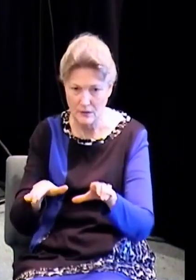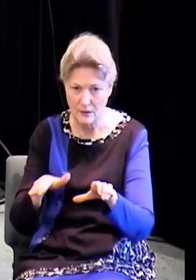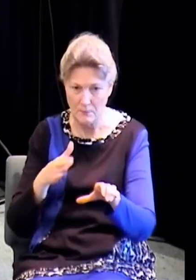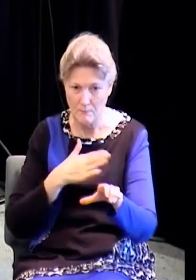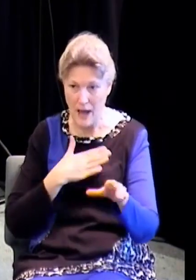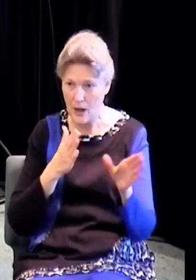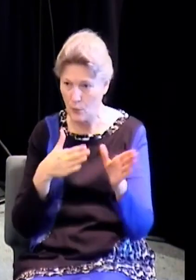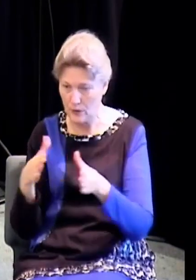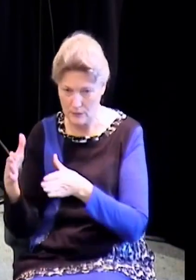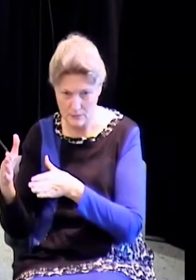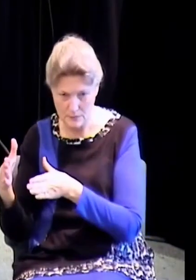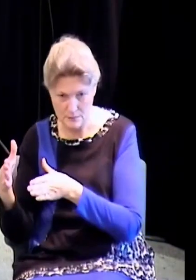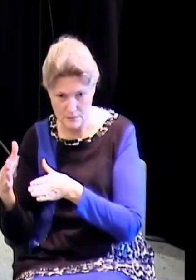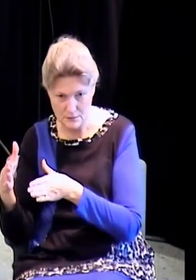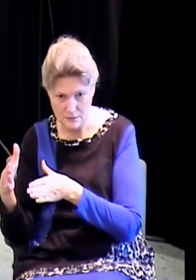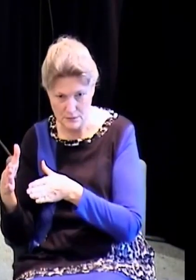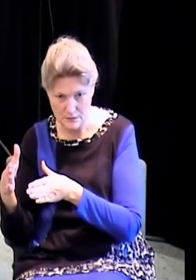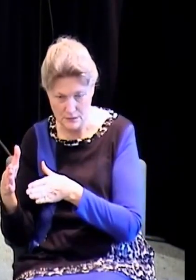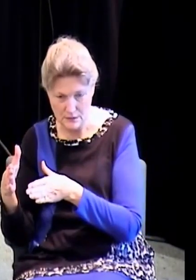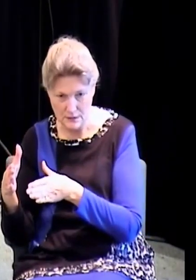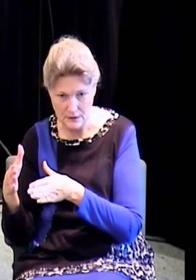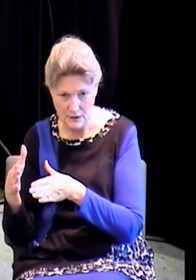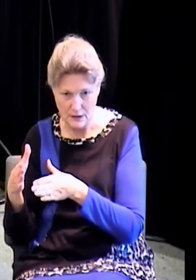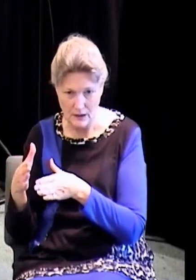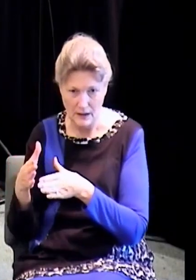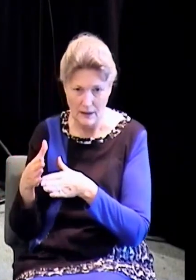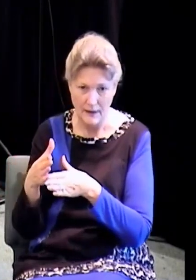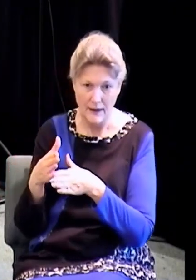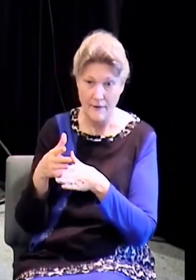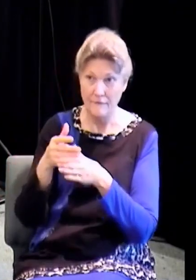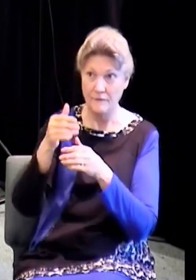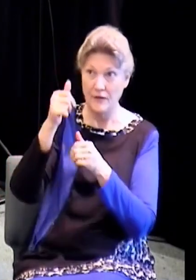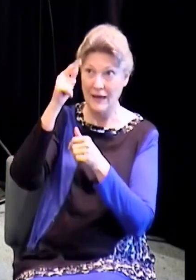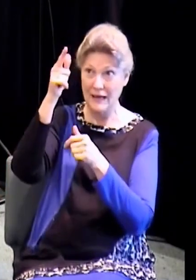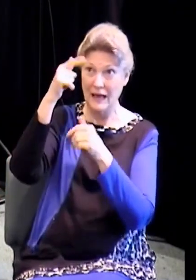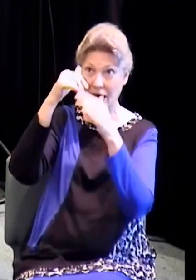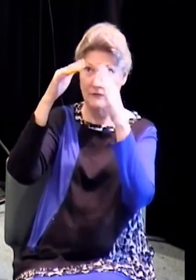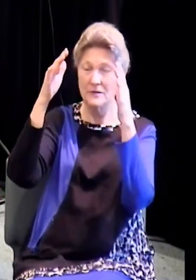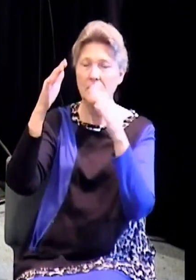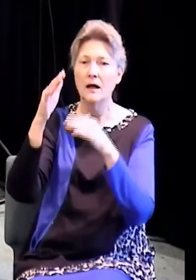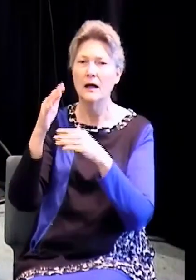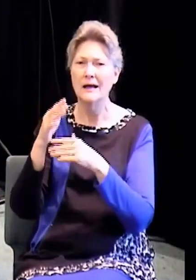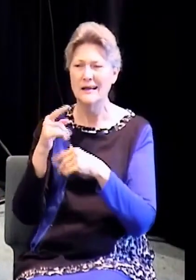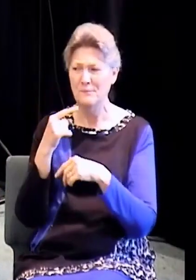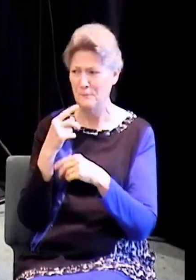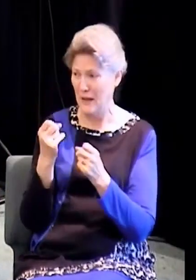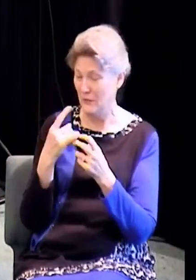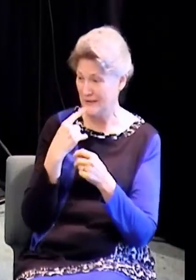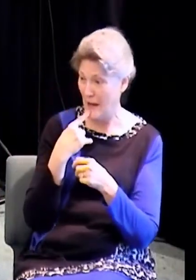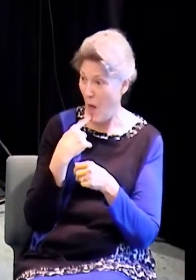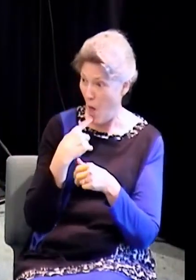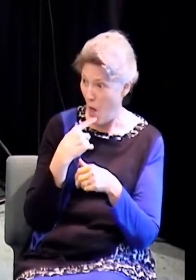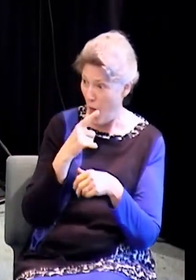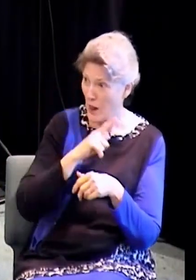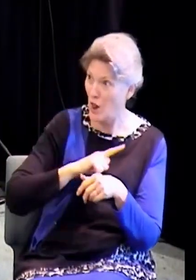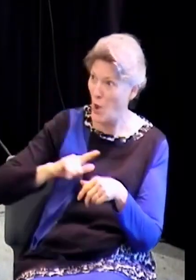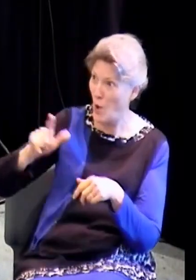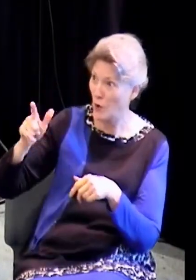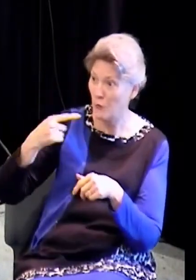which is in heaven. Many will say to me in that day, Lord, Lord, have we not prophesied in thy name and in thy name have